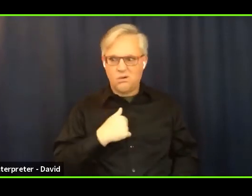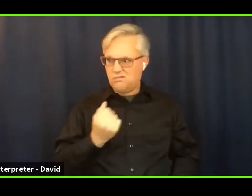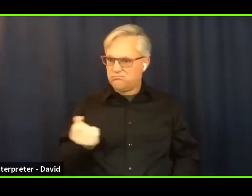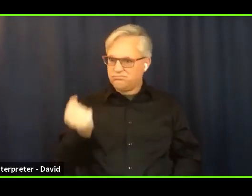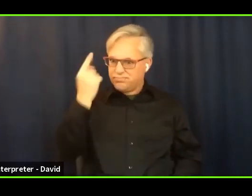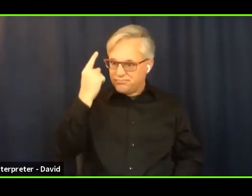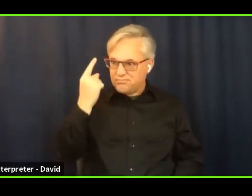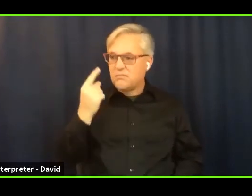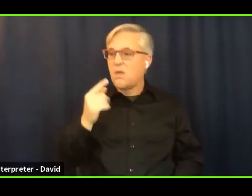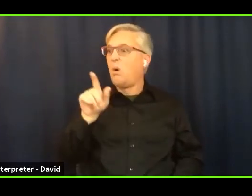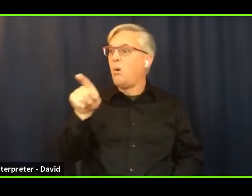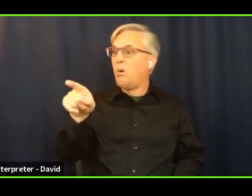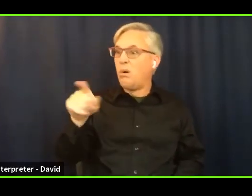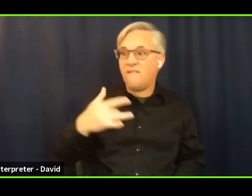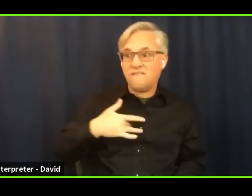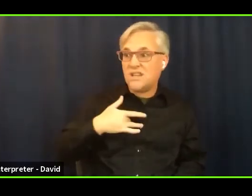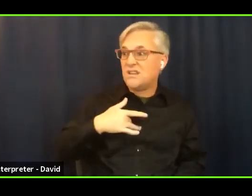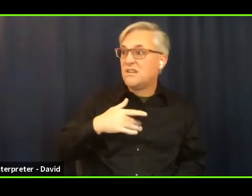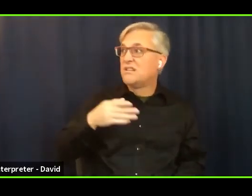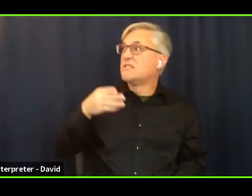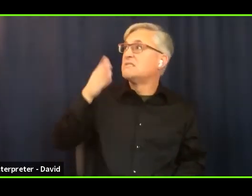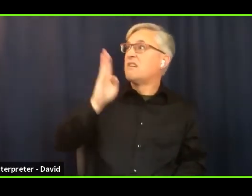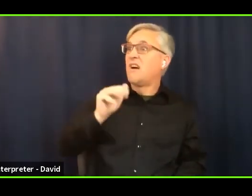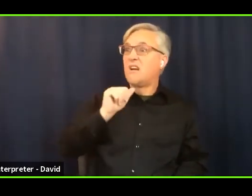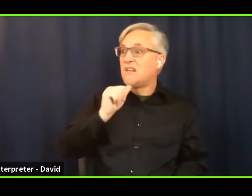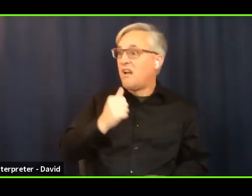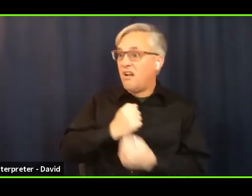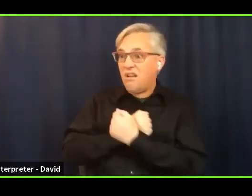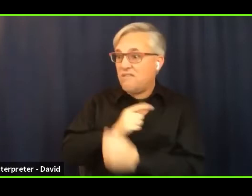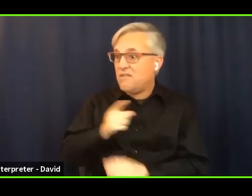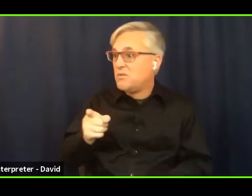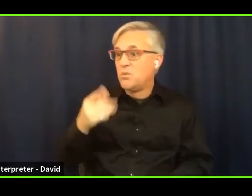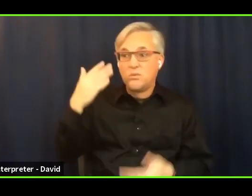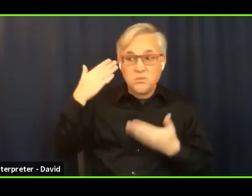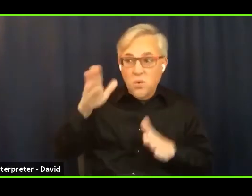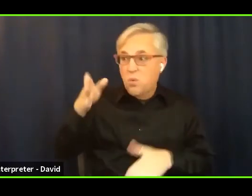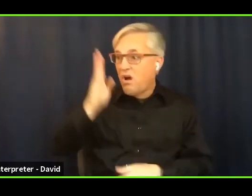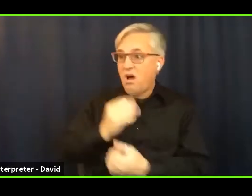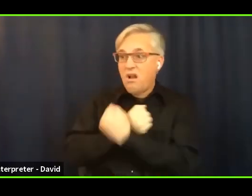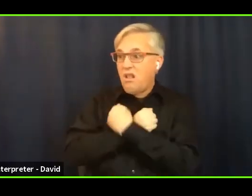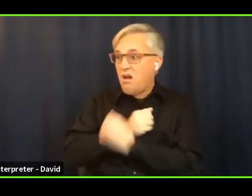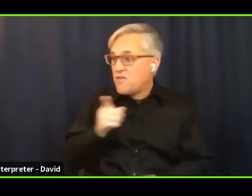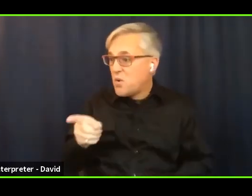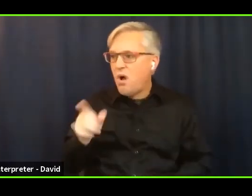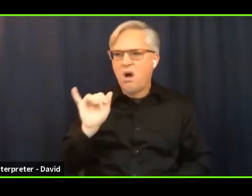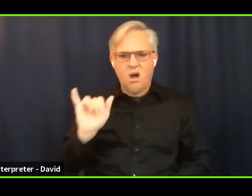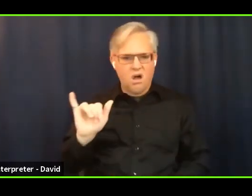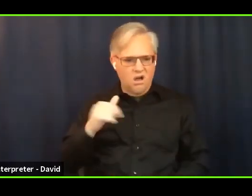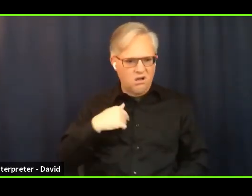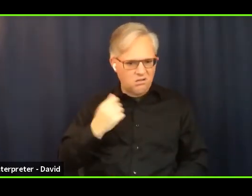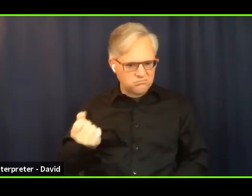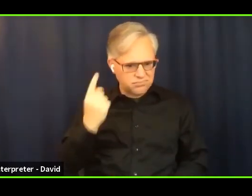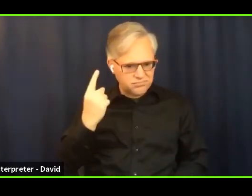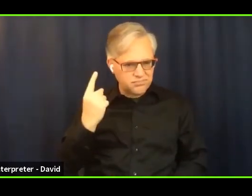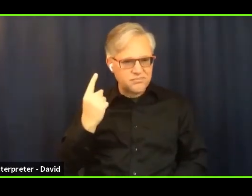So in this time, notice, what are the things you miss? What do you